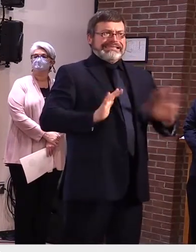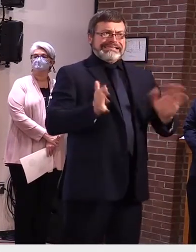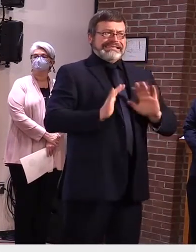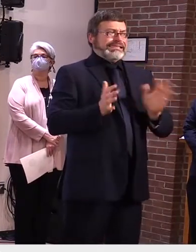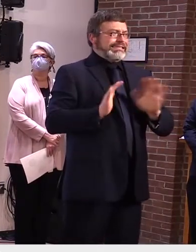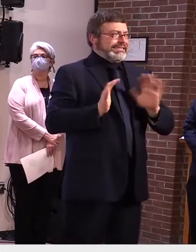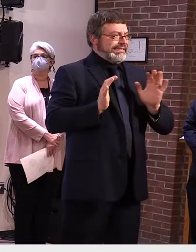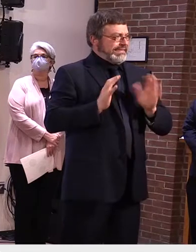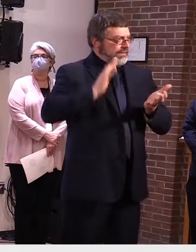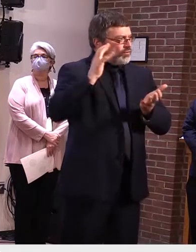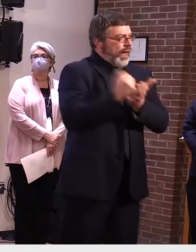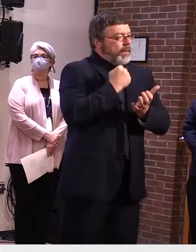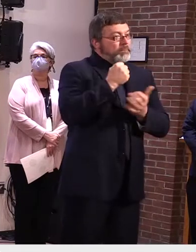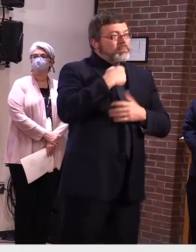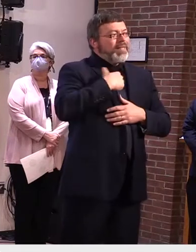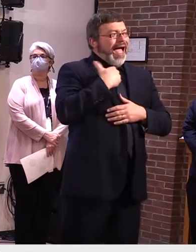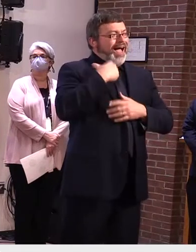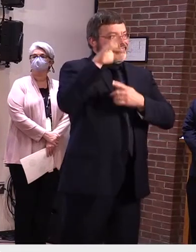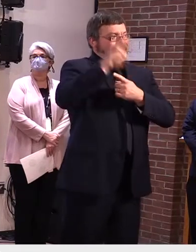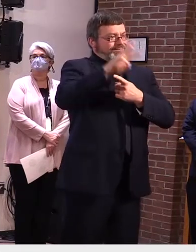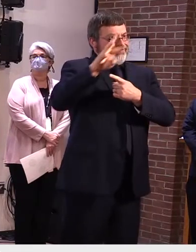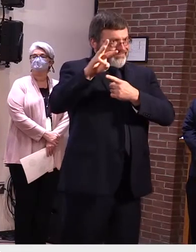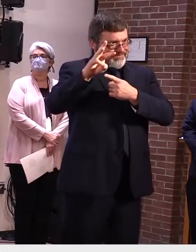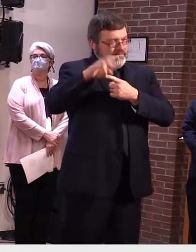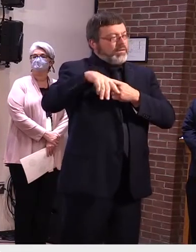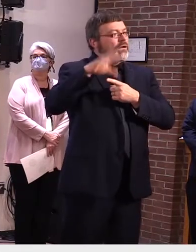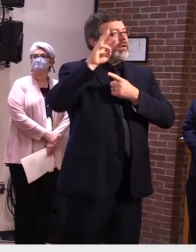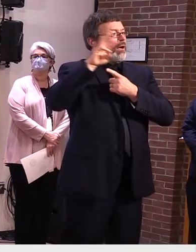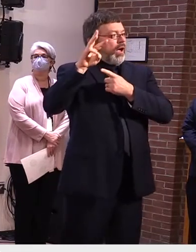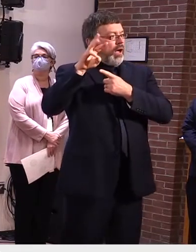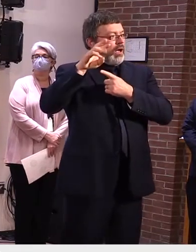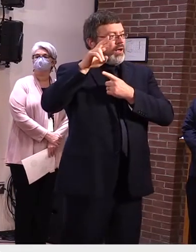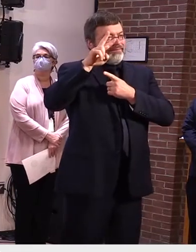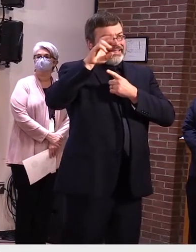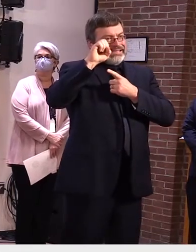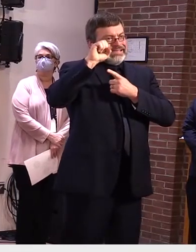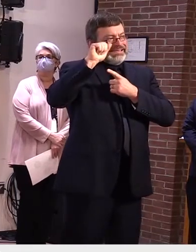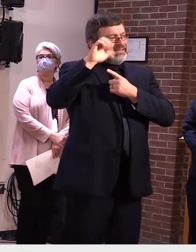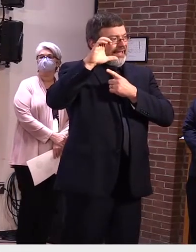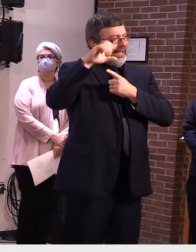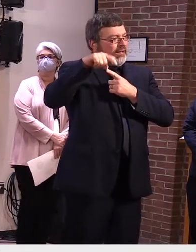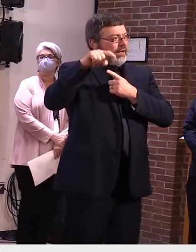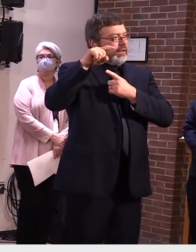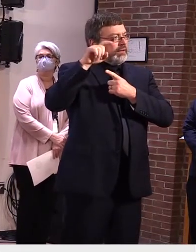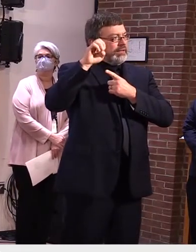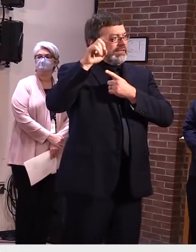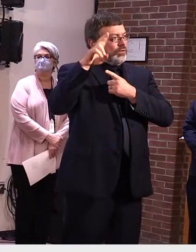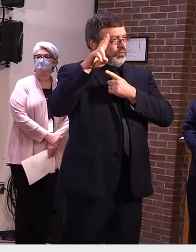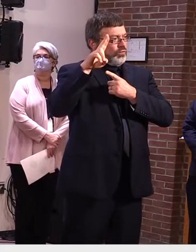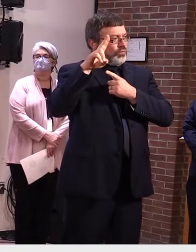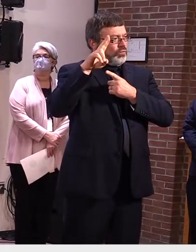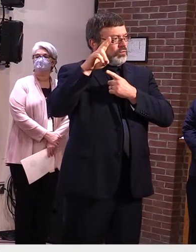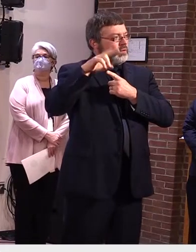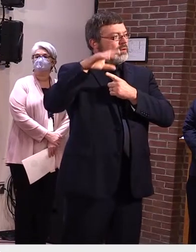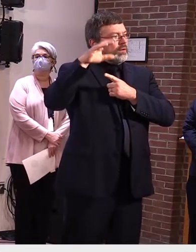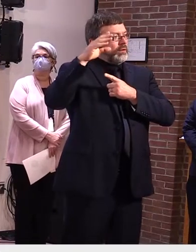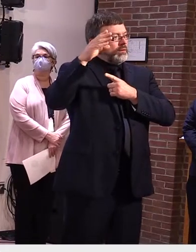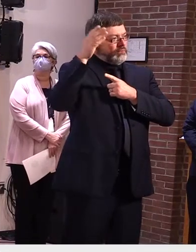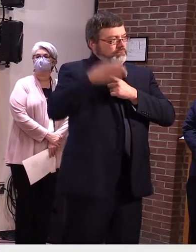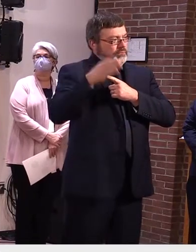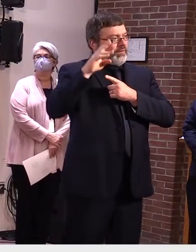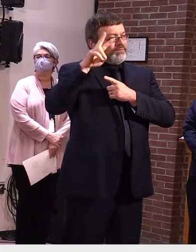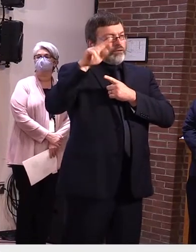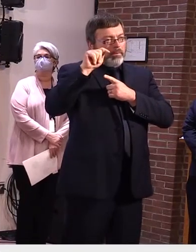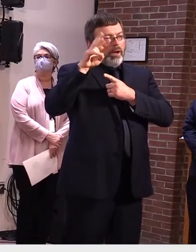.vsc.edu slash vermontworkers to learn more. And I hope you'll all take advantage of this